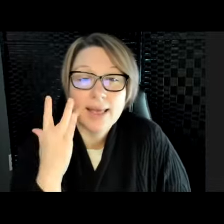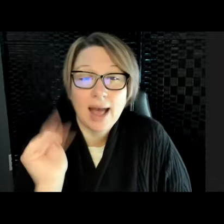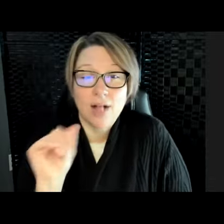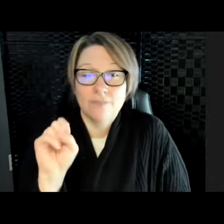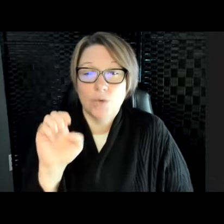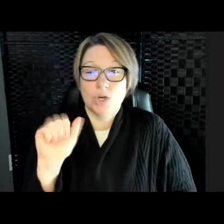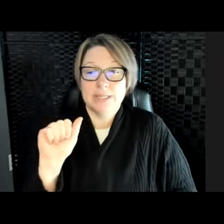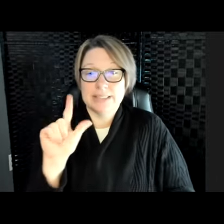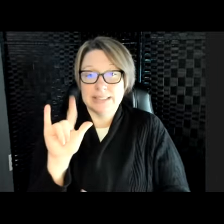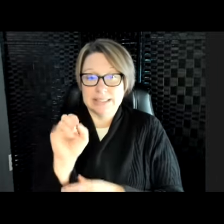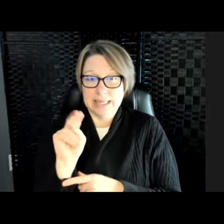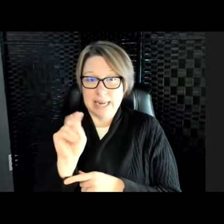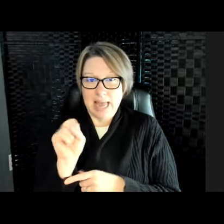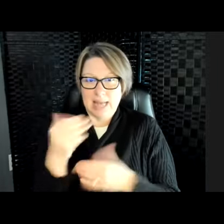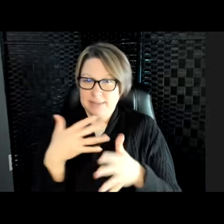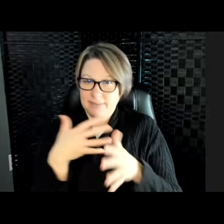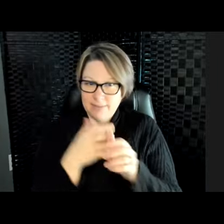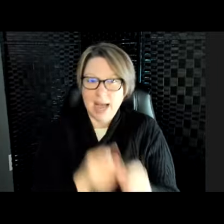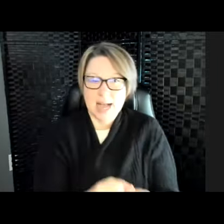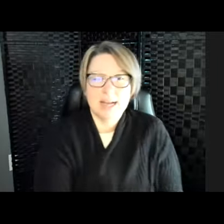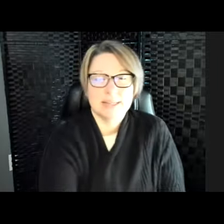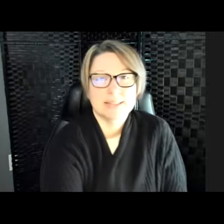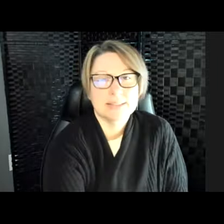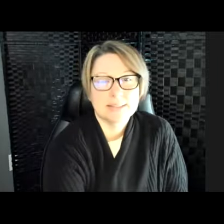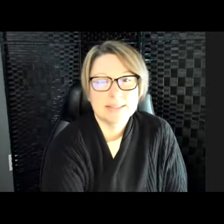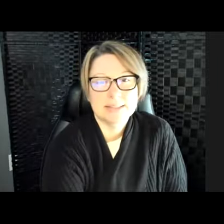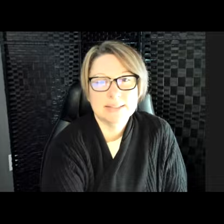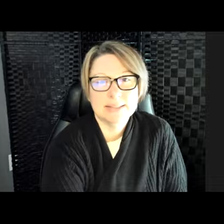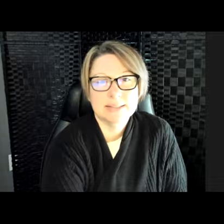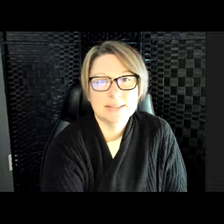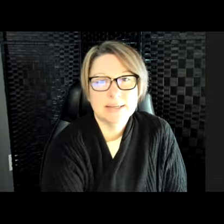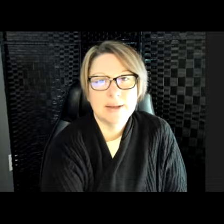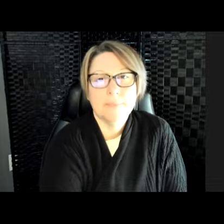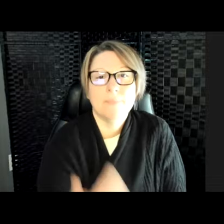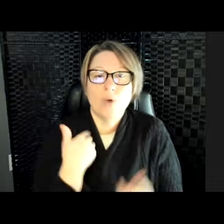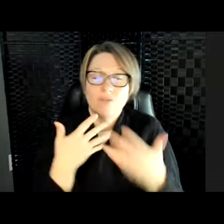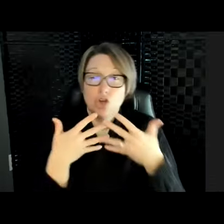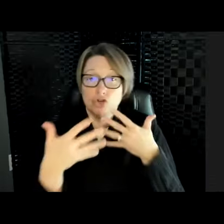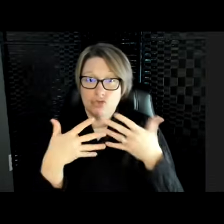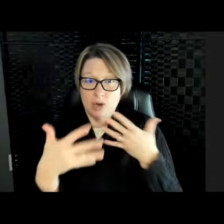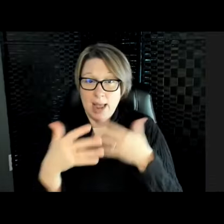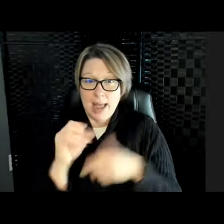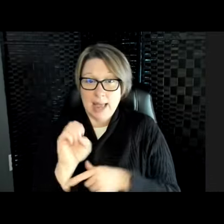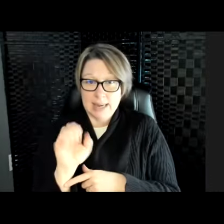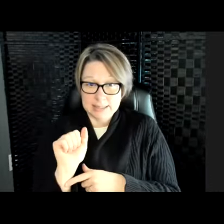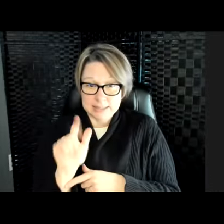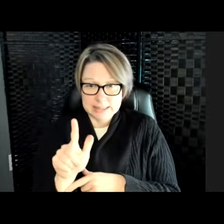really fast. We have gray seals, who are really big and strong.